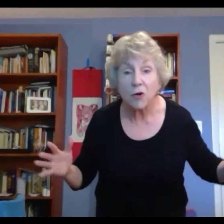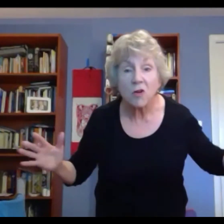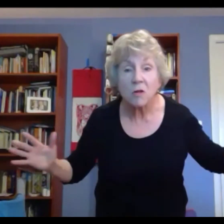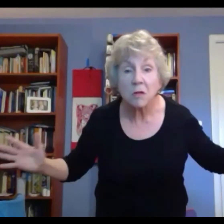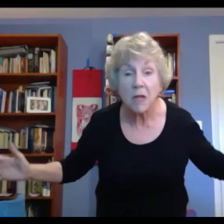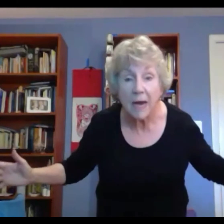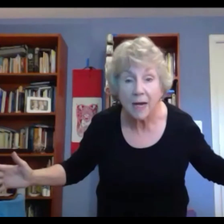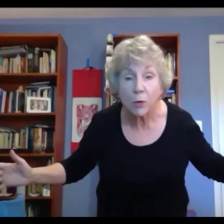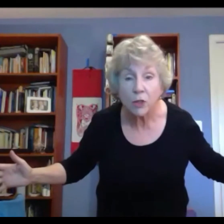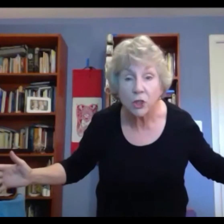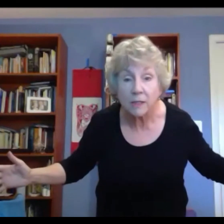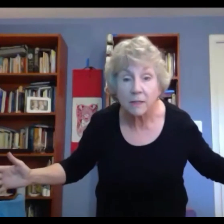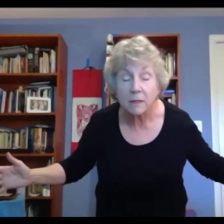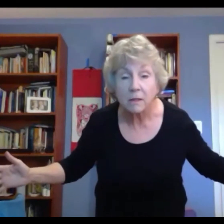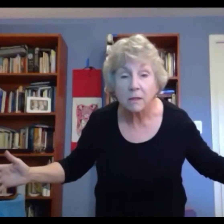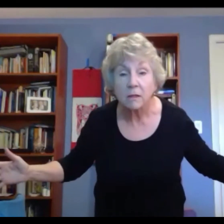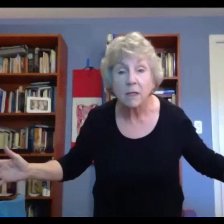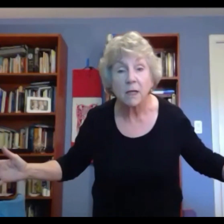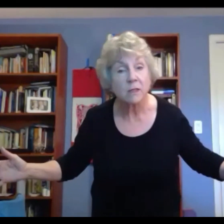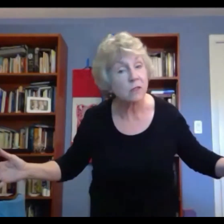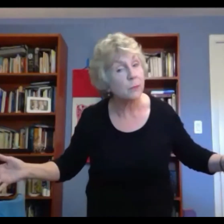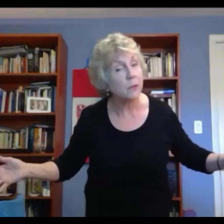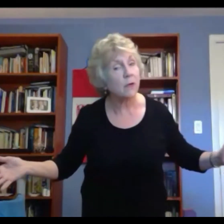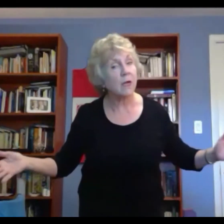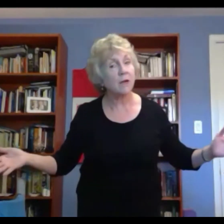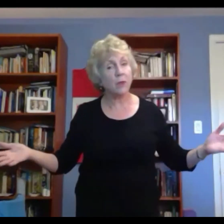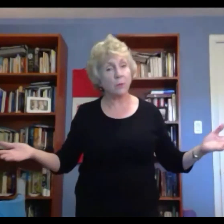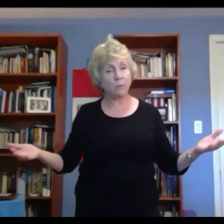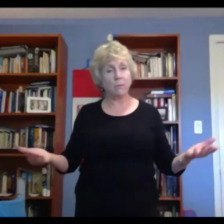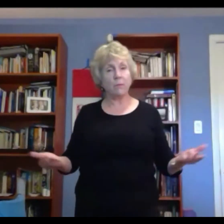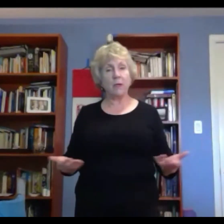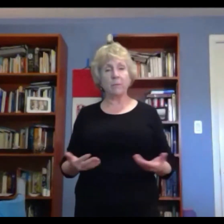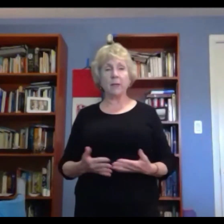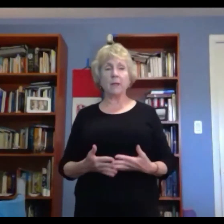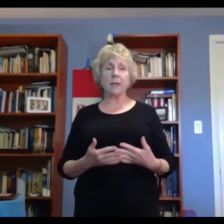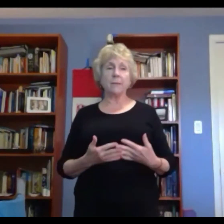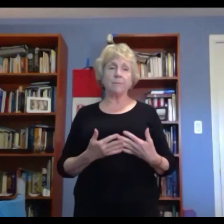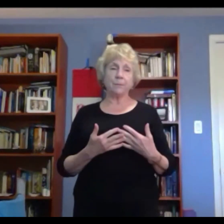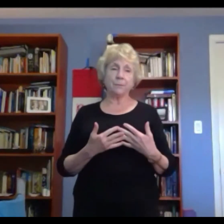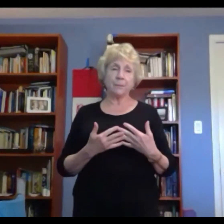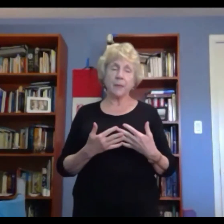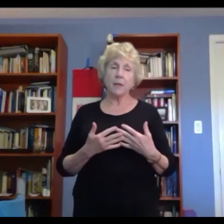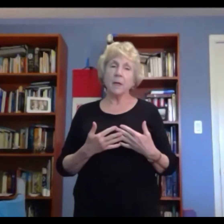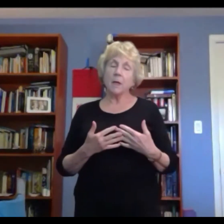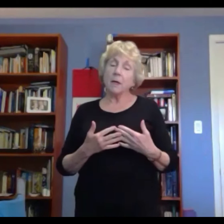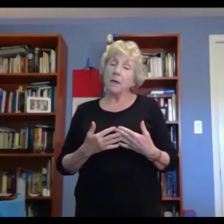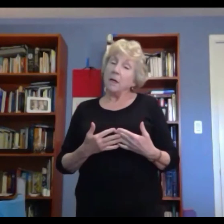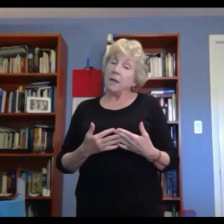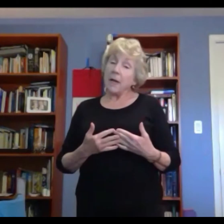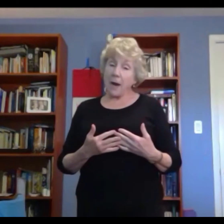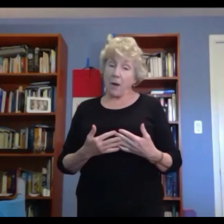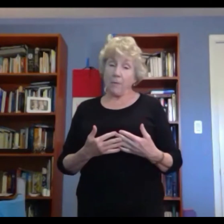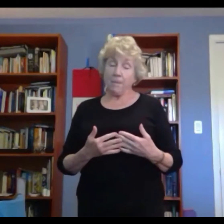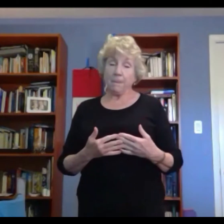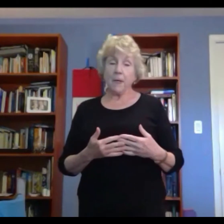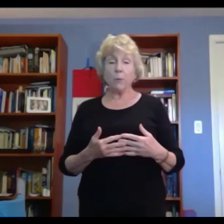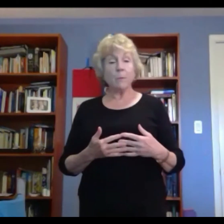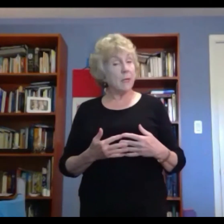languages as the Spirit gave them the ability. Now, there were many